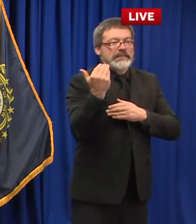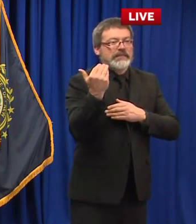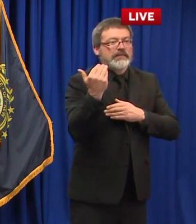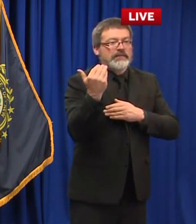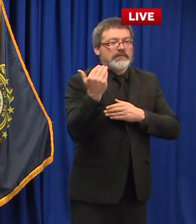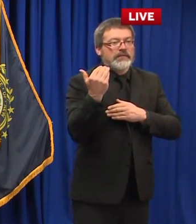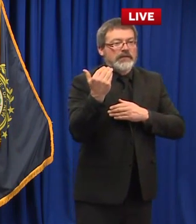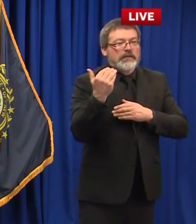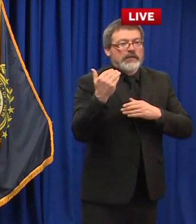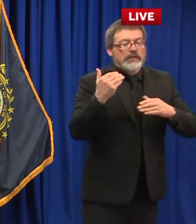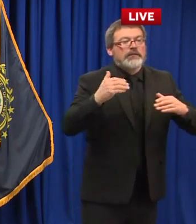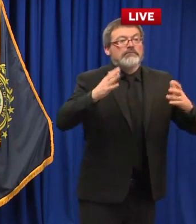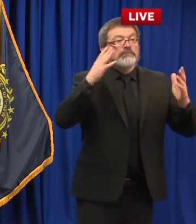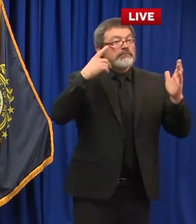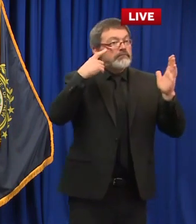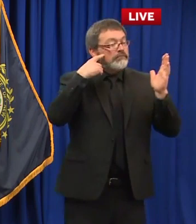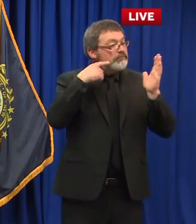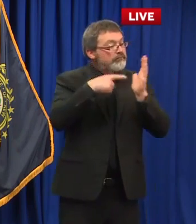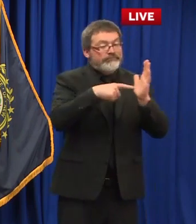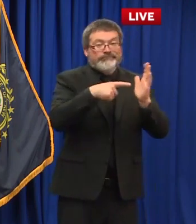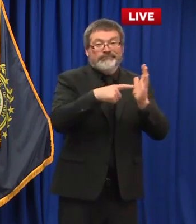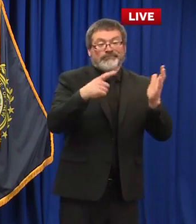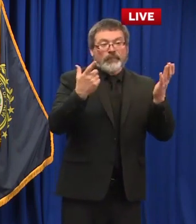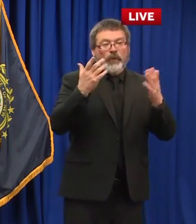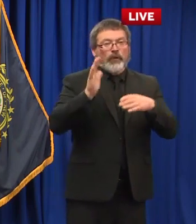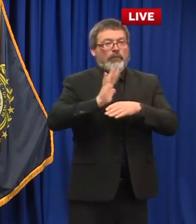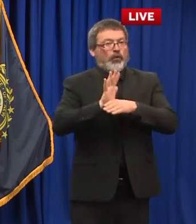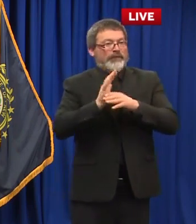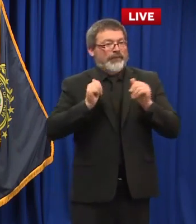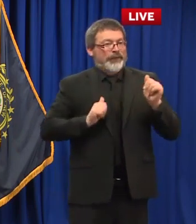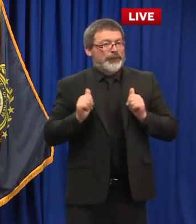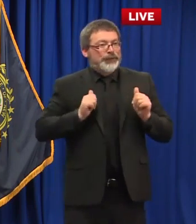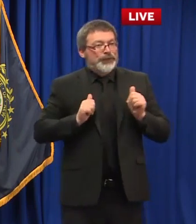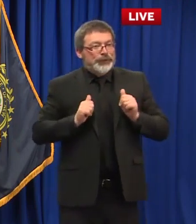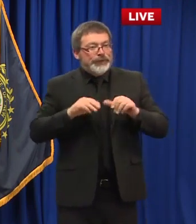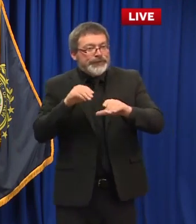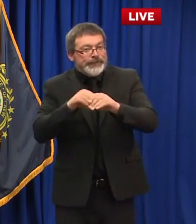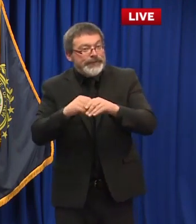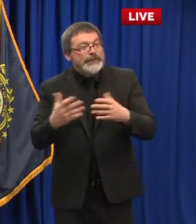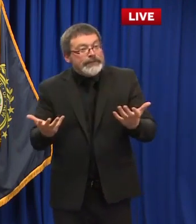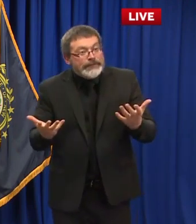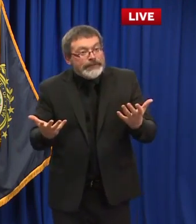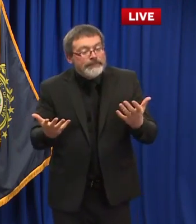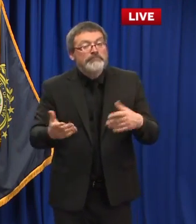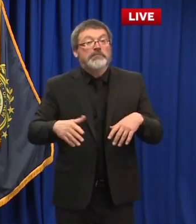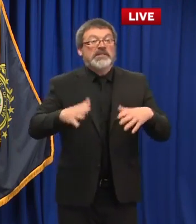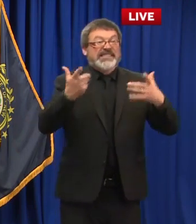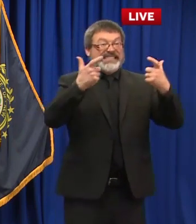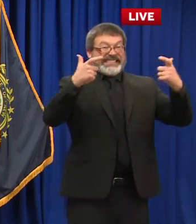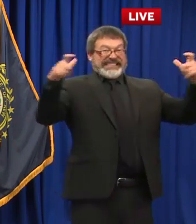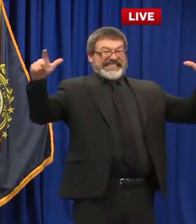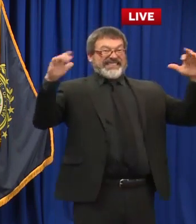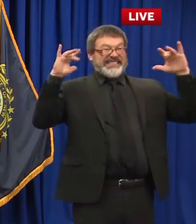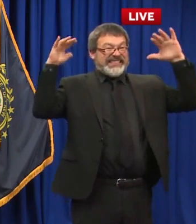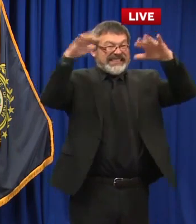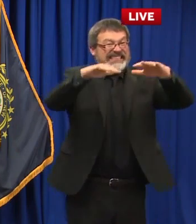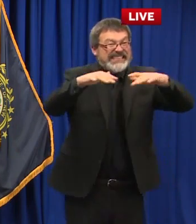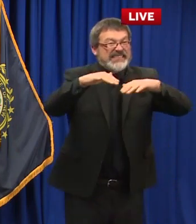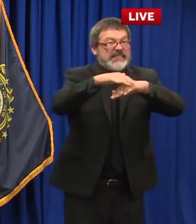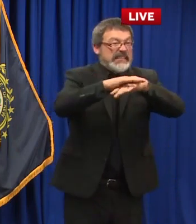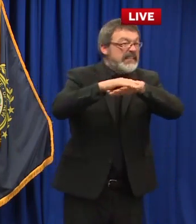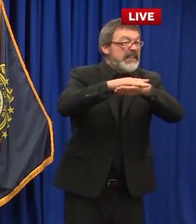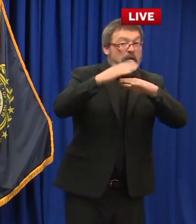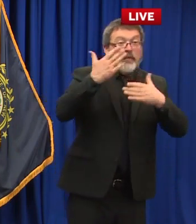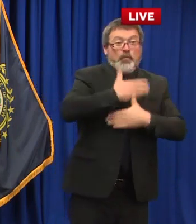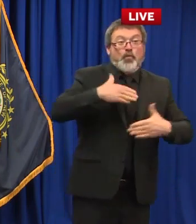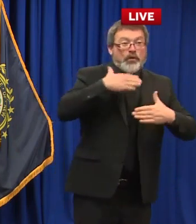movie theaters or large amusement parks that just typically bring in large and large large amounts of folks by the thousands sometimes